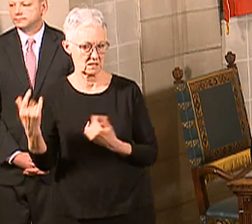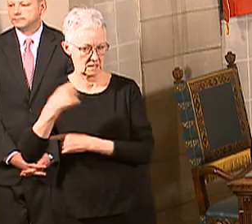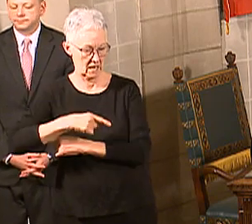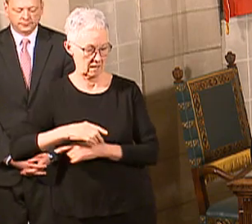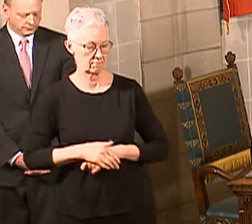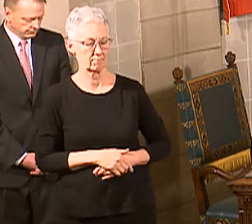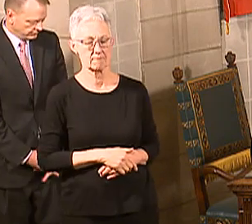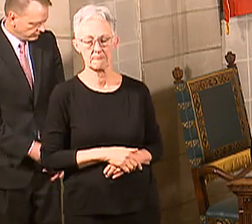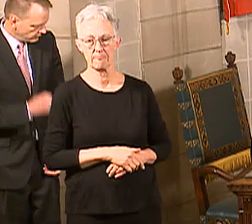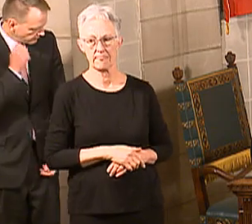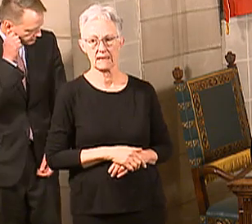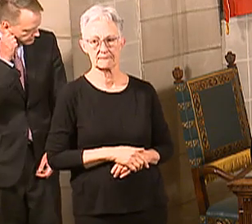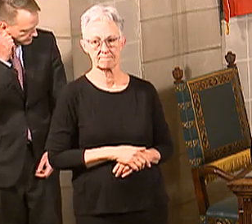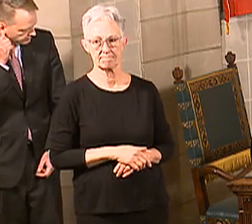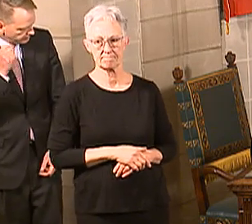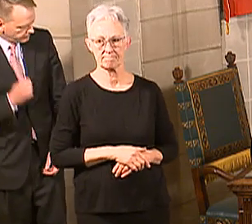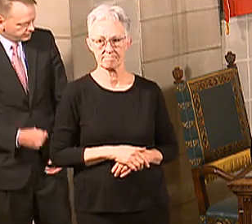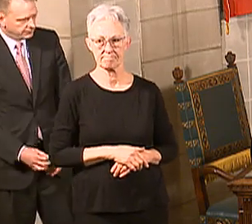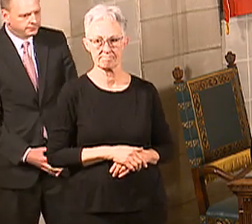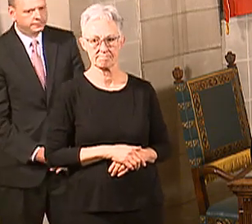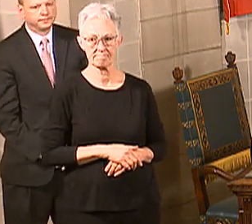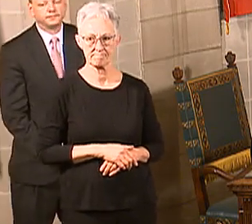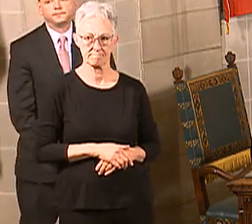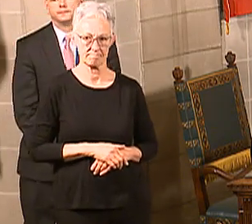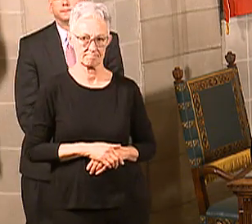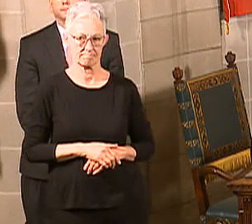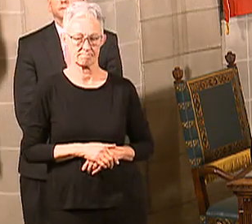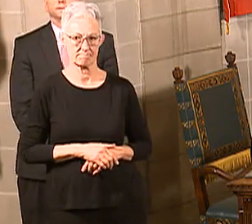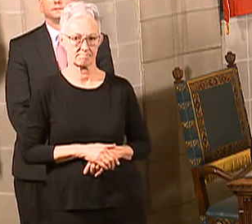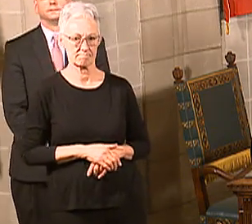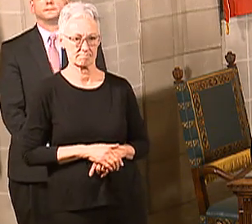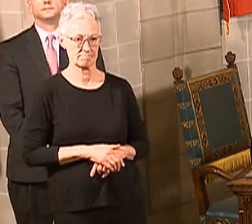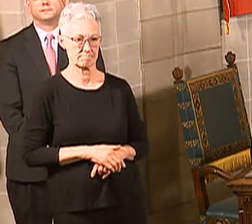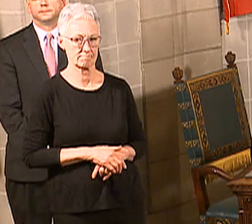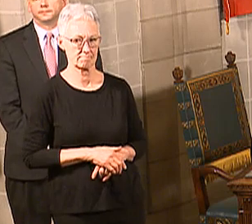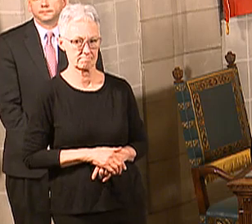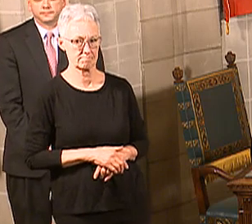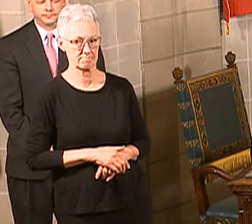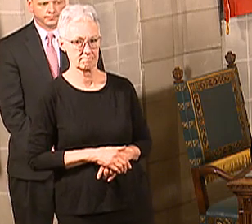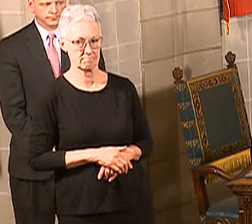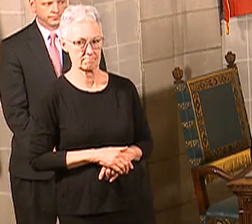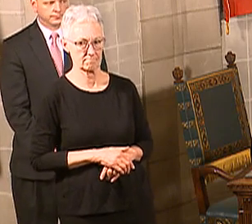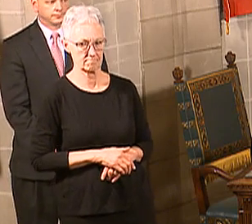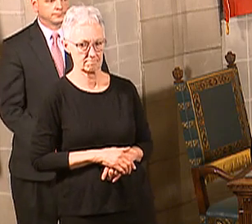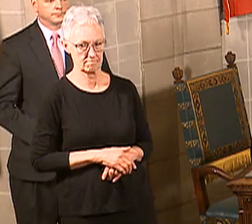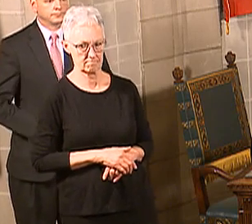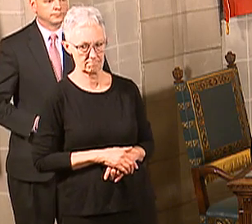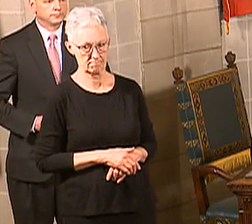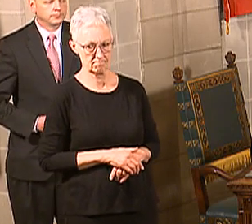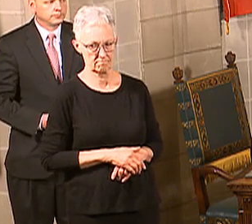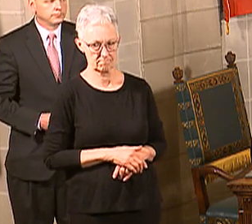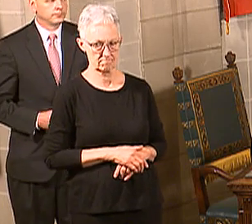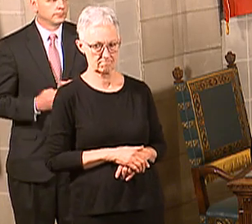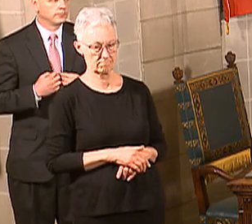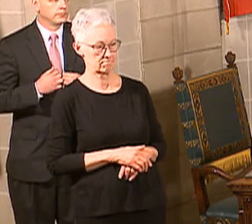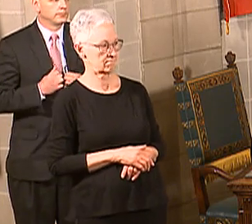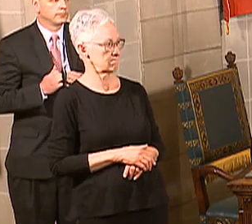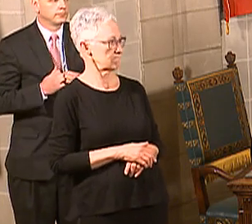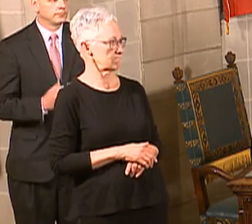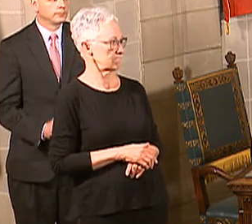Wayne wants to know, we're getting the overall numbers on infections and deaths. Is there a total number on the currently hospitalized patients?